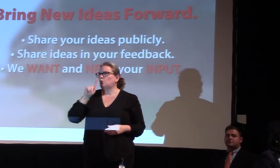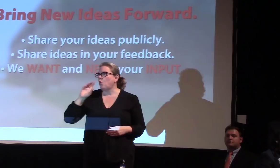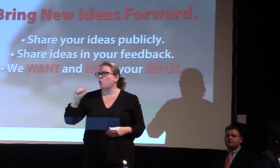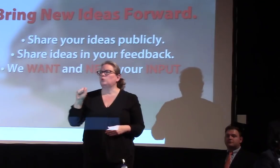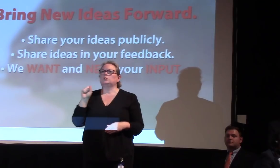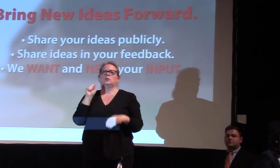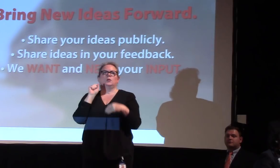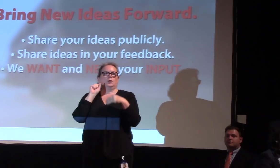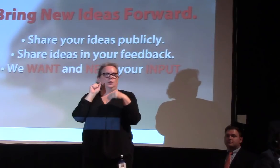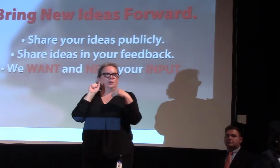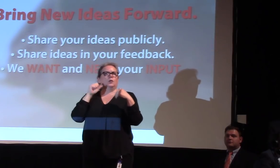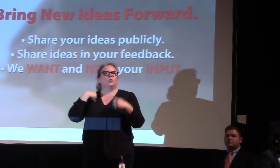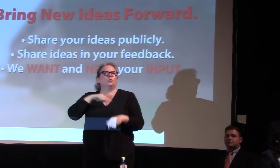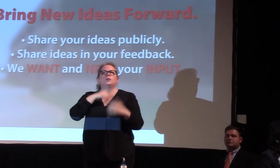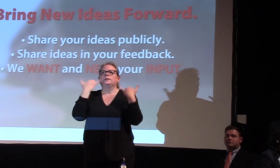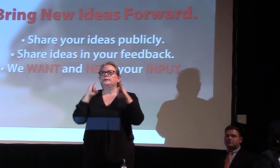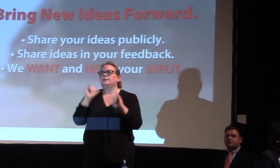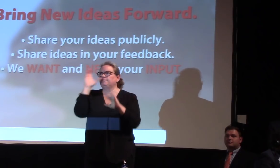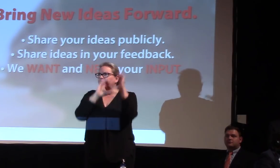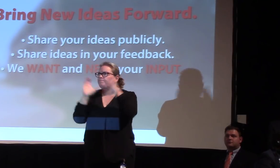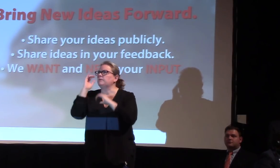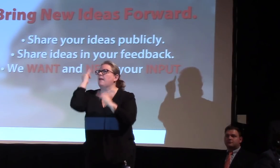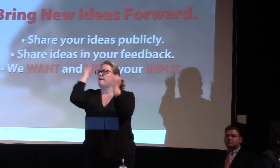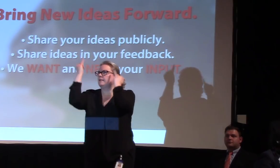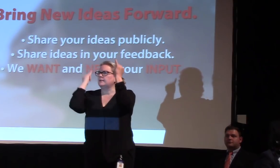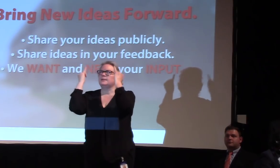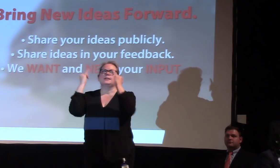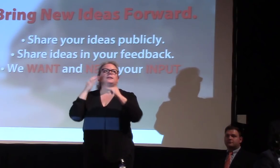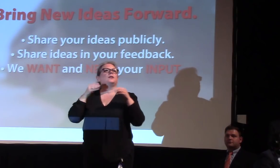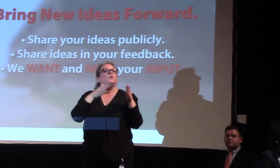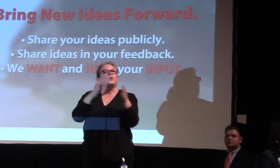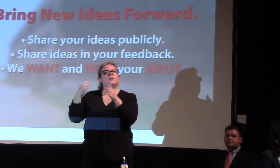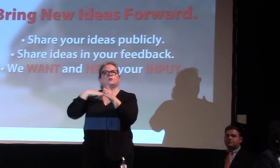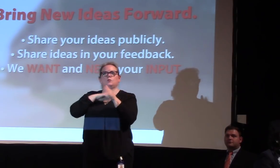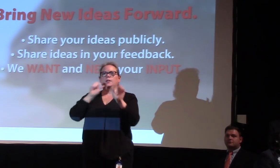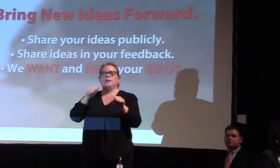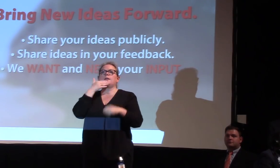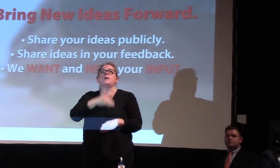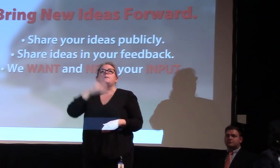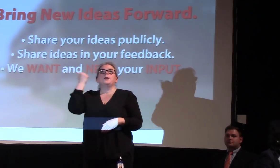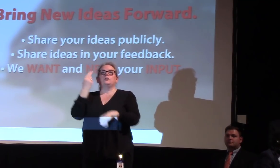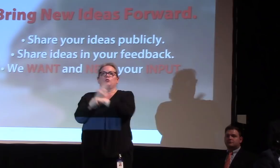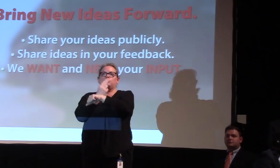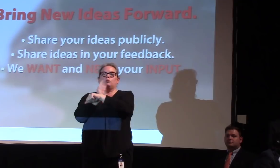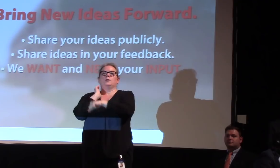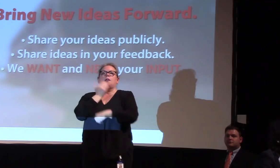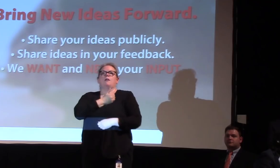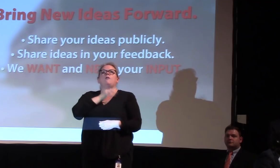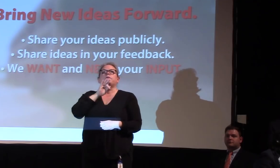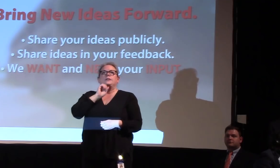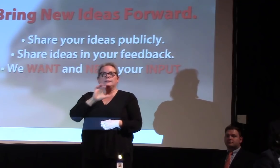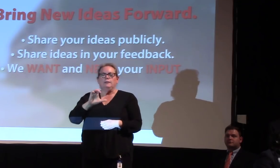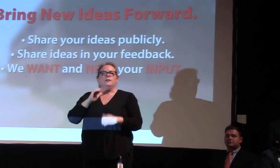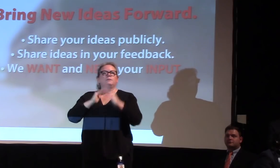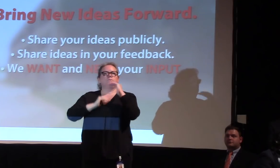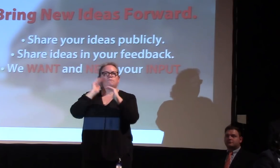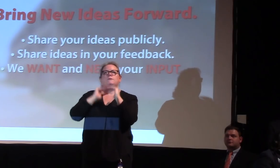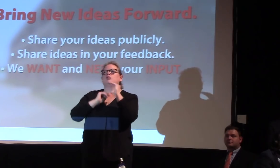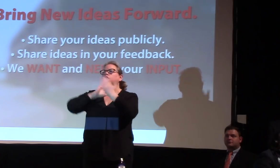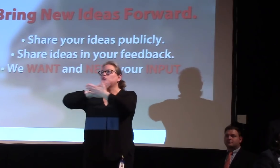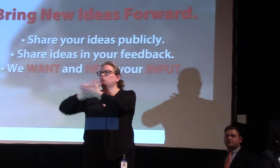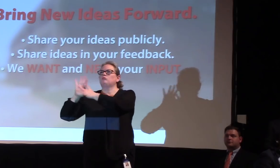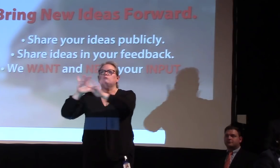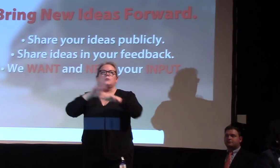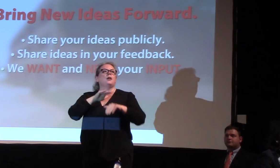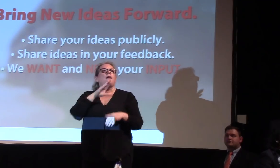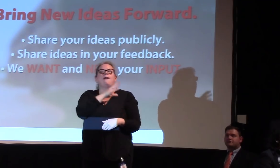and solutions for ways to best utilize our facilities while advancing and growing academic programming for all